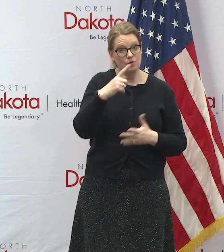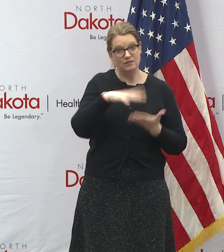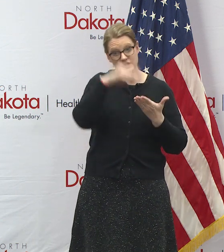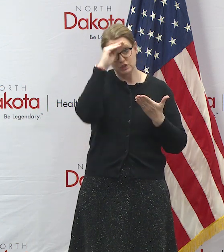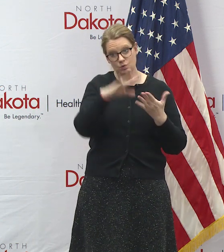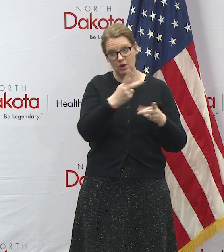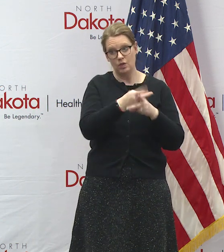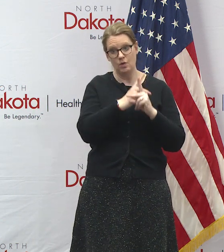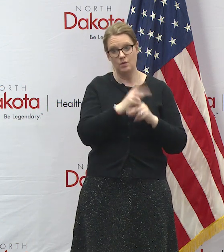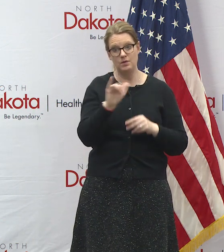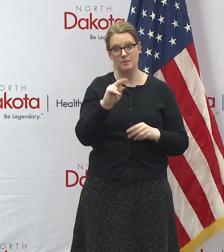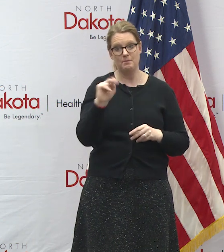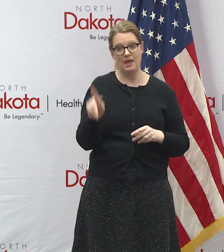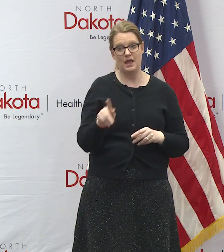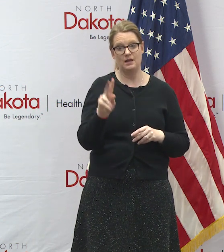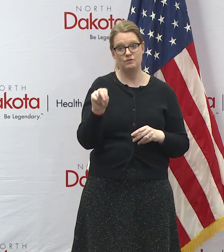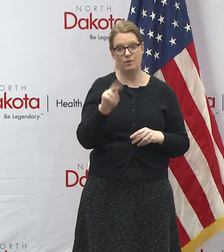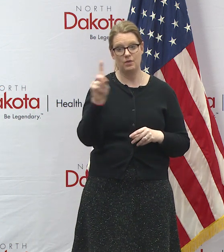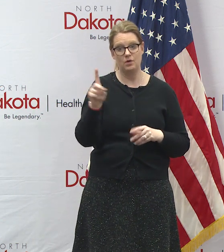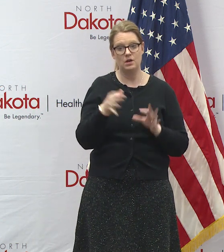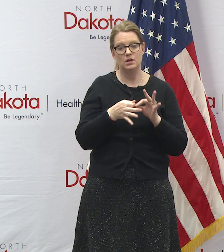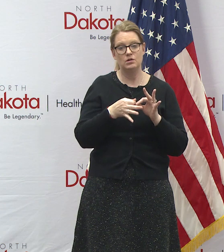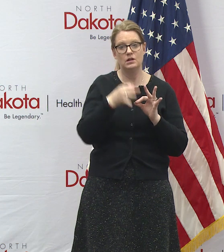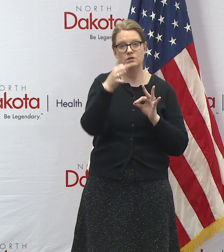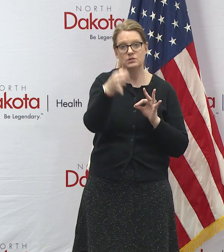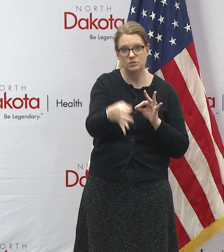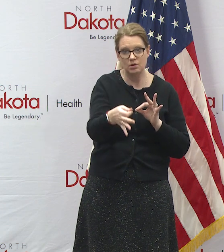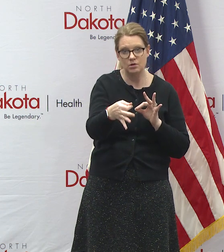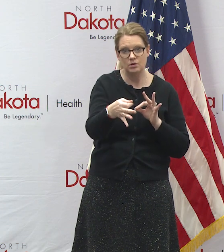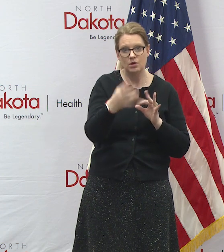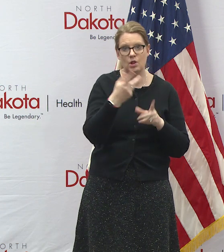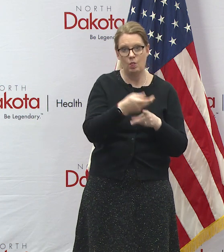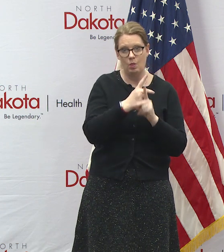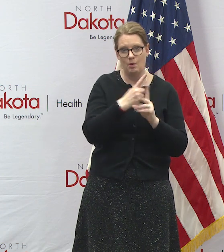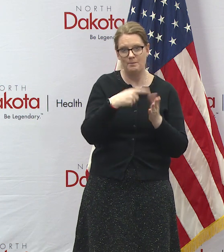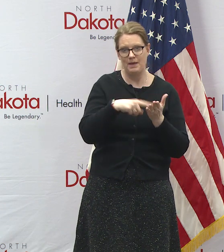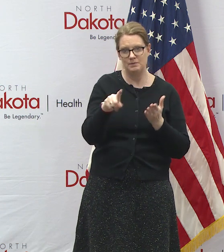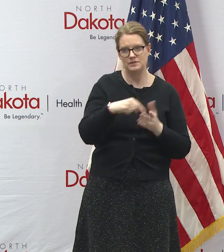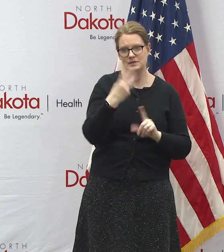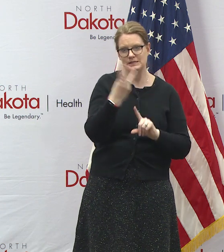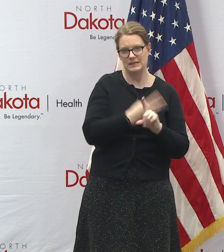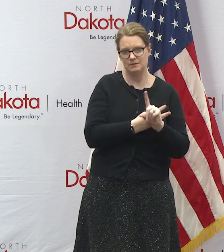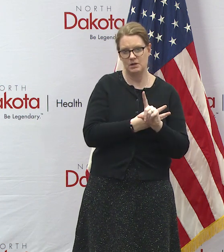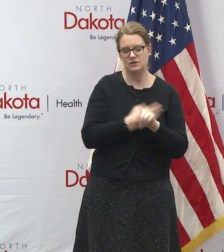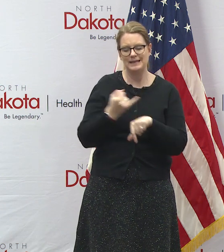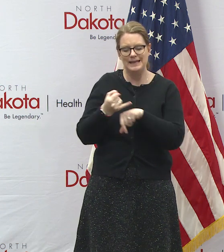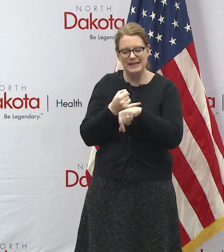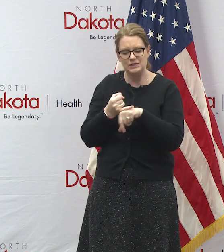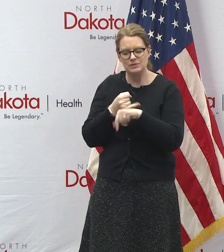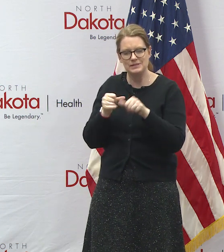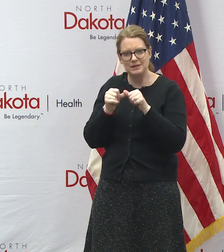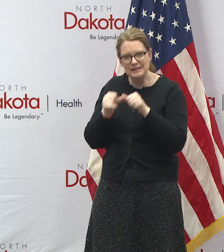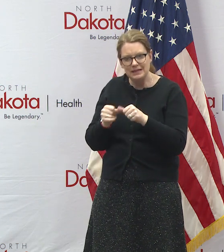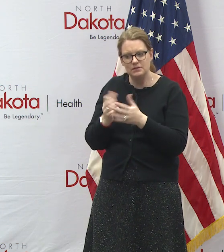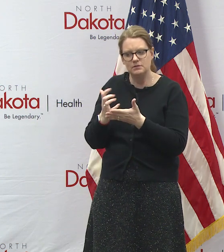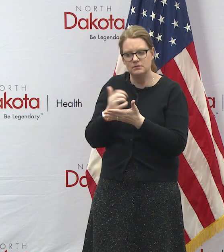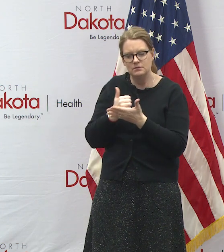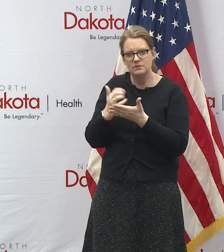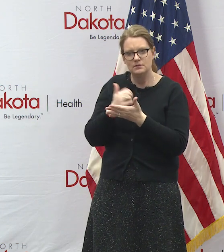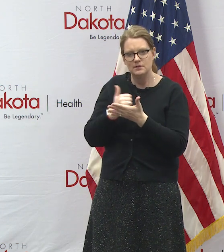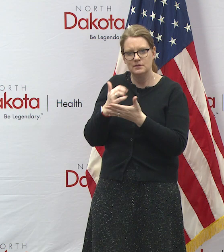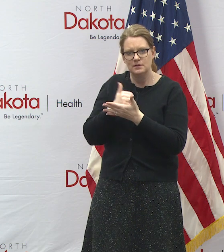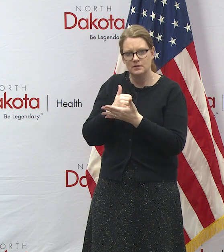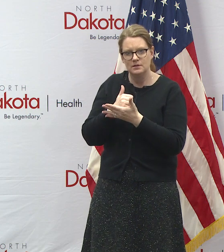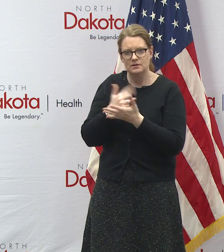north dakota you can defer your student loan payments for six months interest will continue to accrue but there'll be